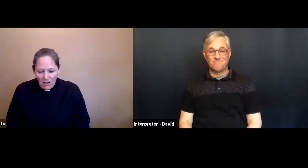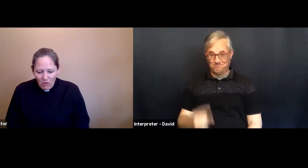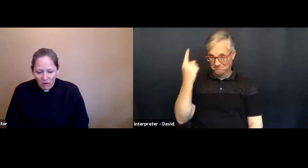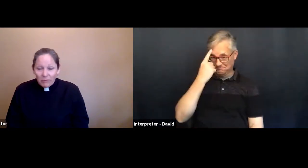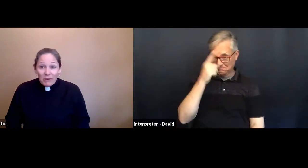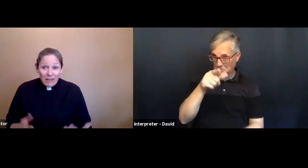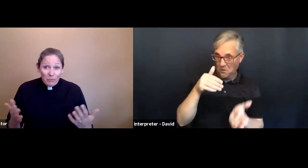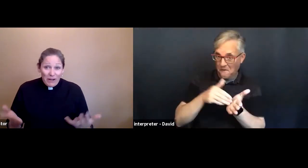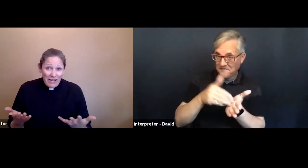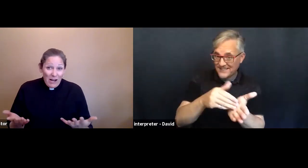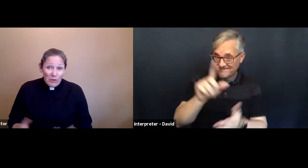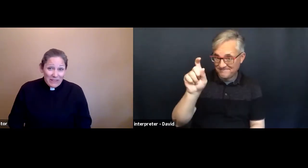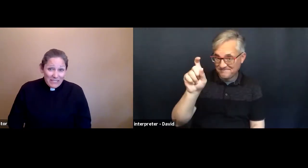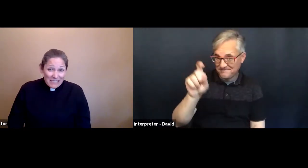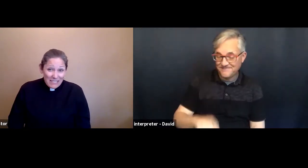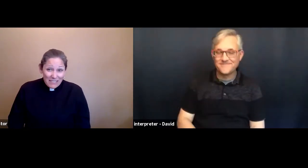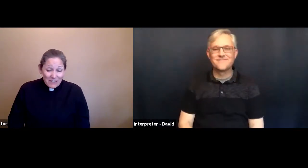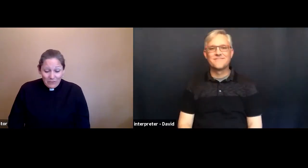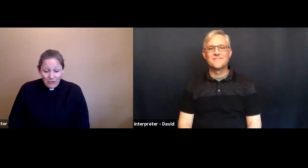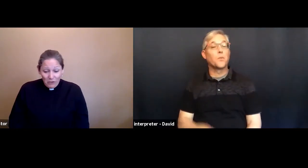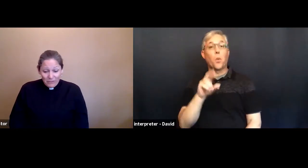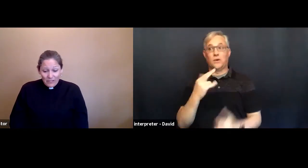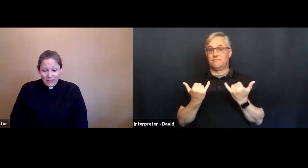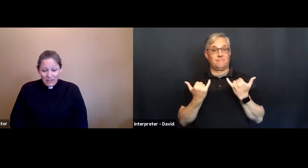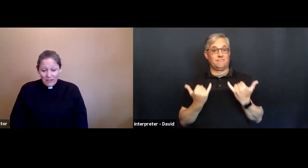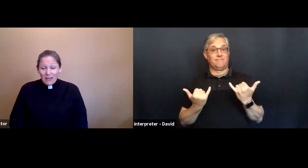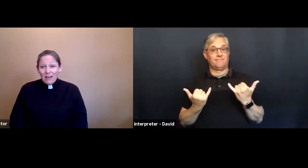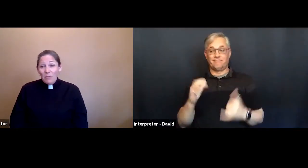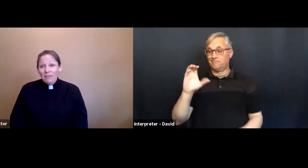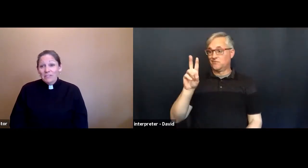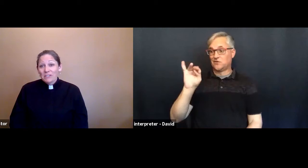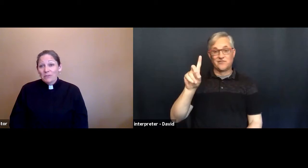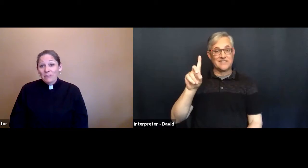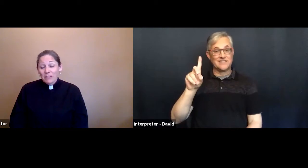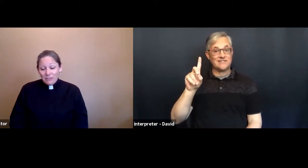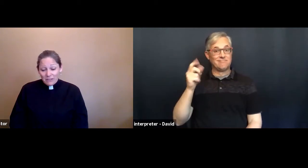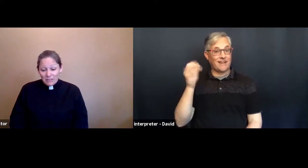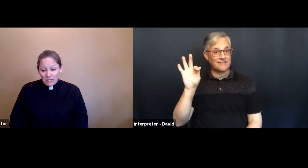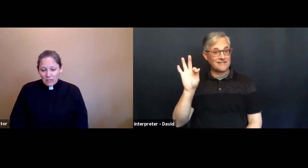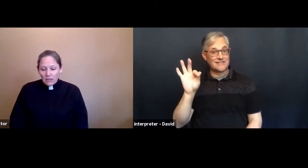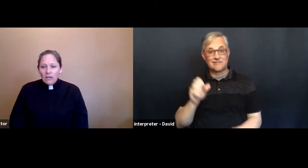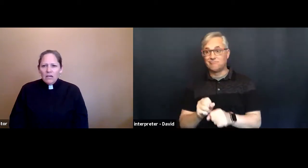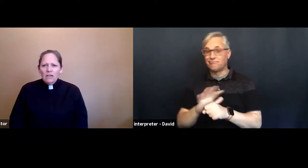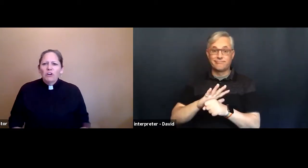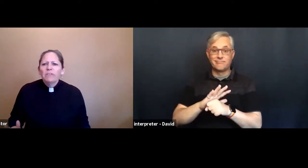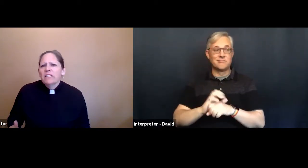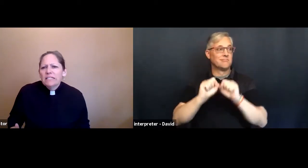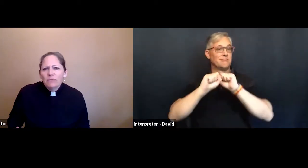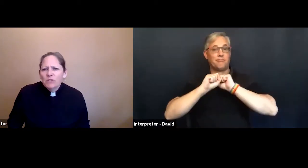Or right now in this season of COVID, how often do we find ourselves thinking, if COVID-19 would